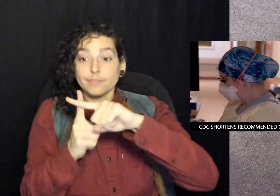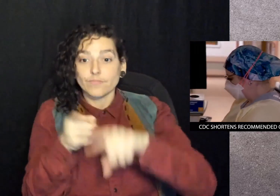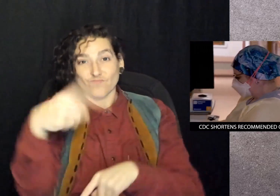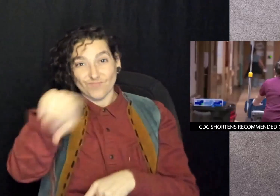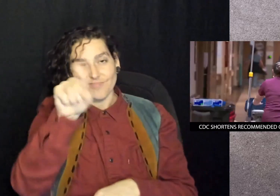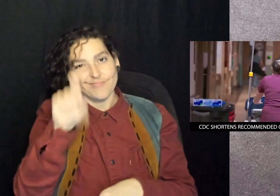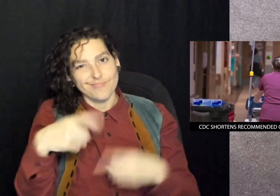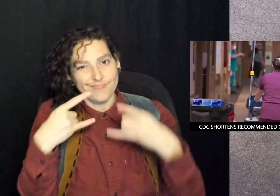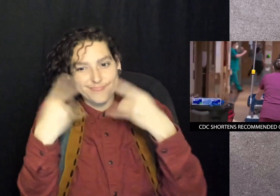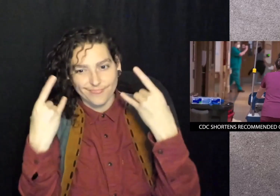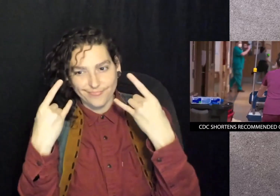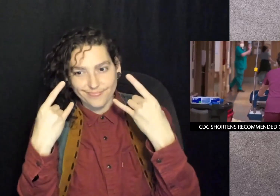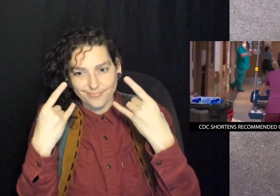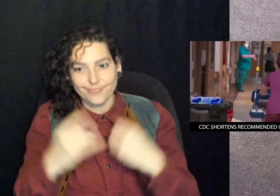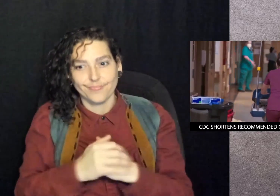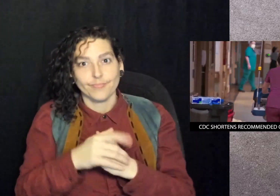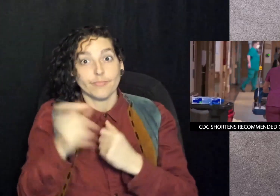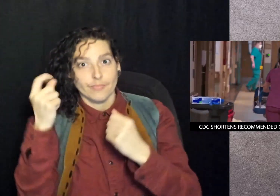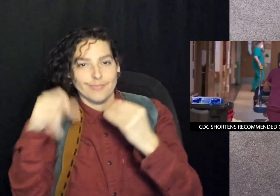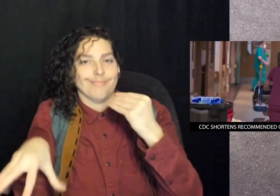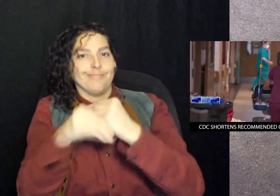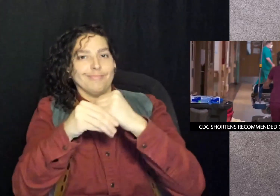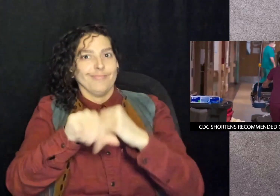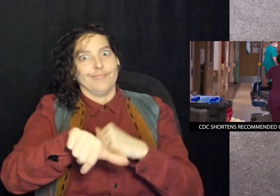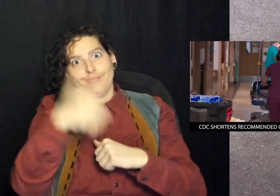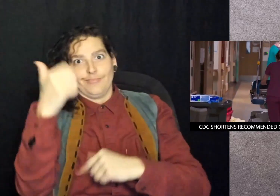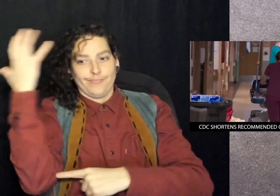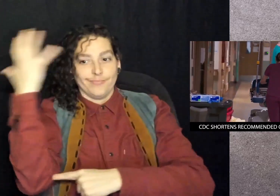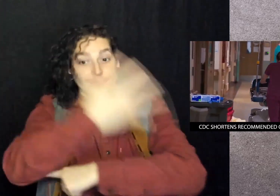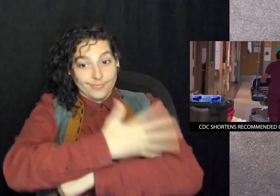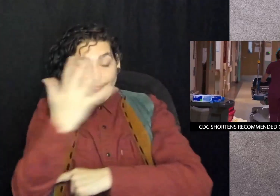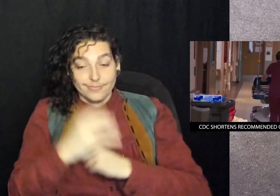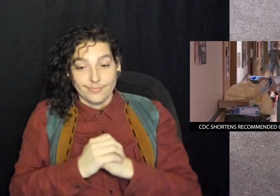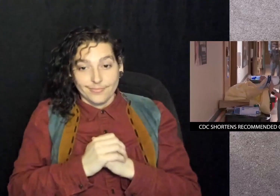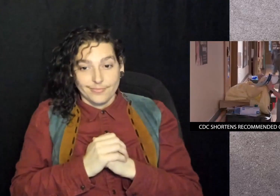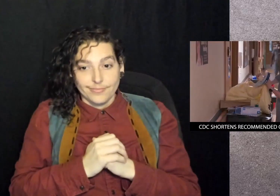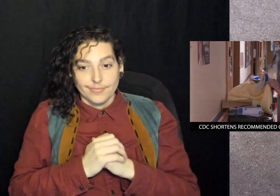symptoms, and you should wear a mask for an additional 5 days.